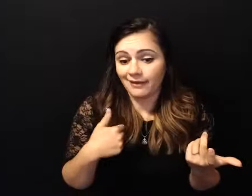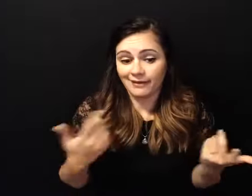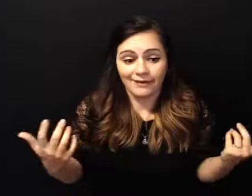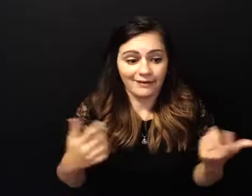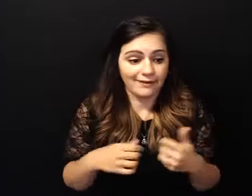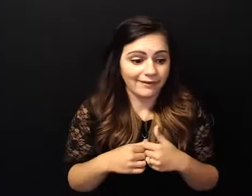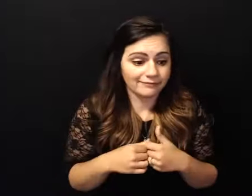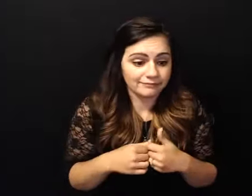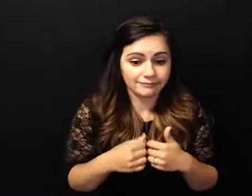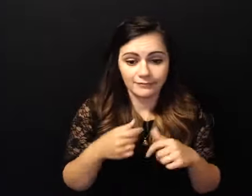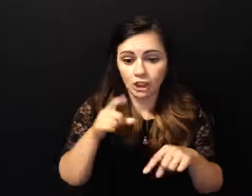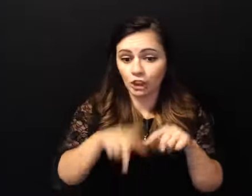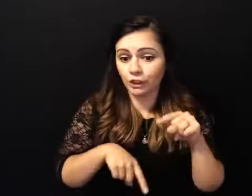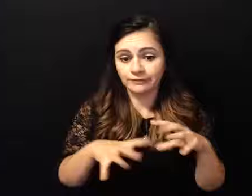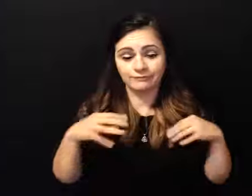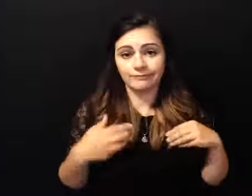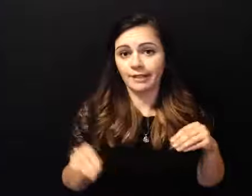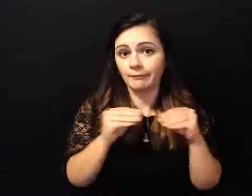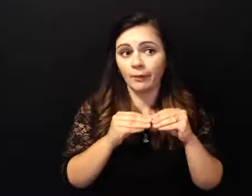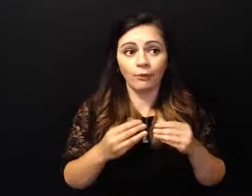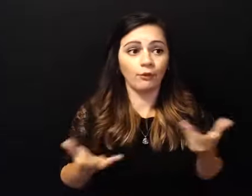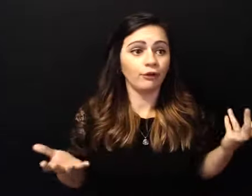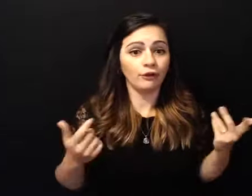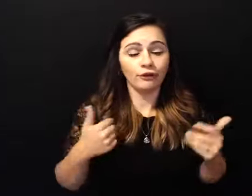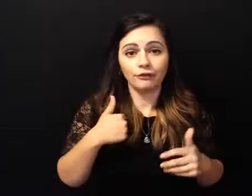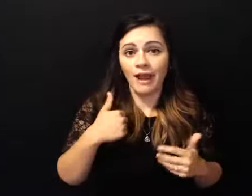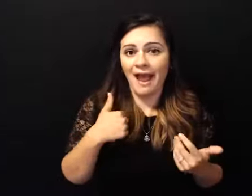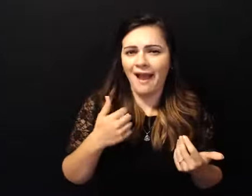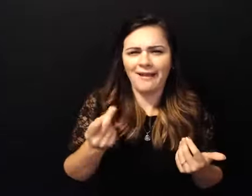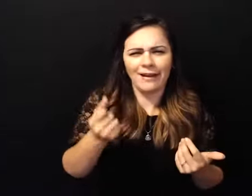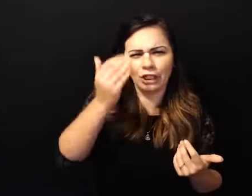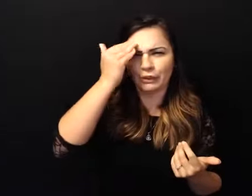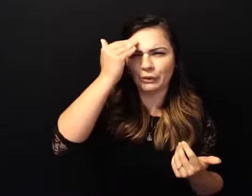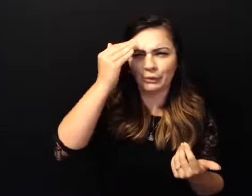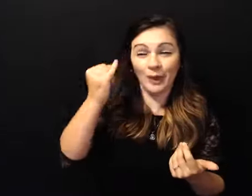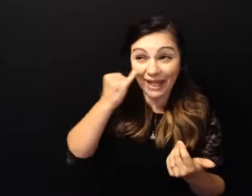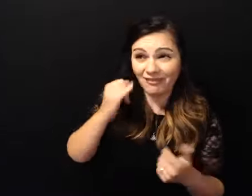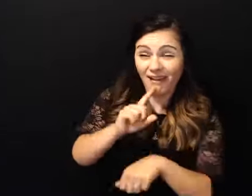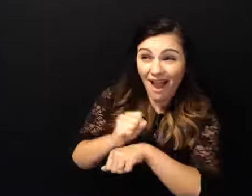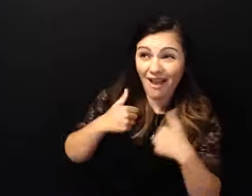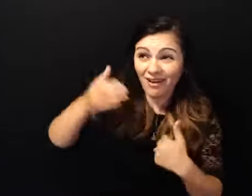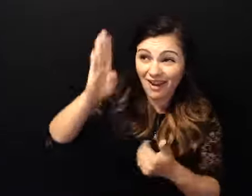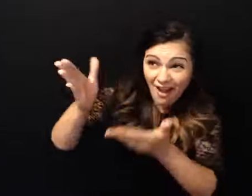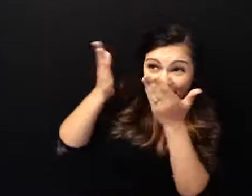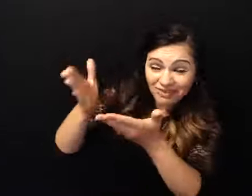that if you know there was a god or there was a higher power that he had no room for me from what i had learned